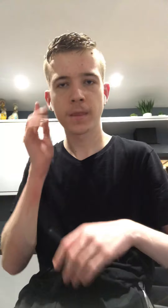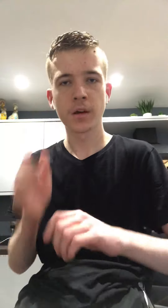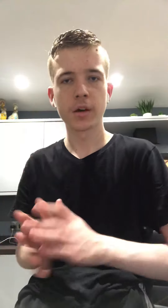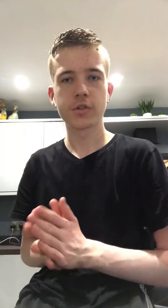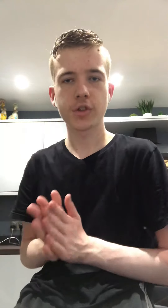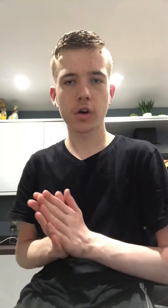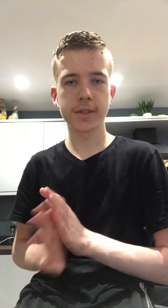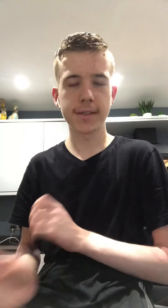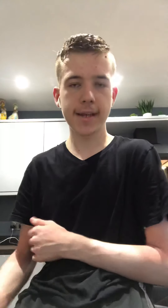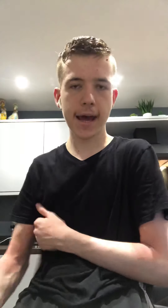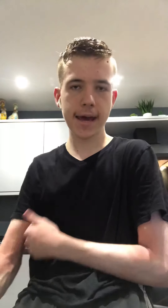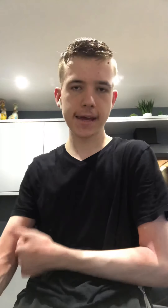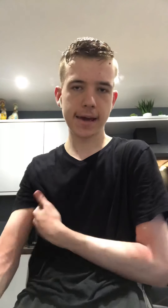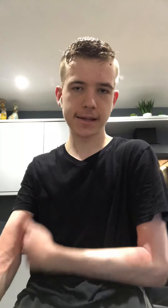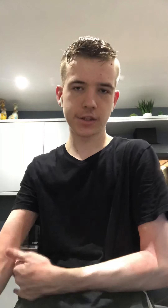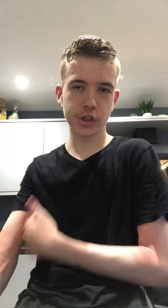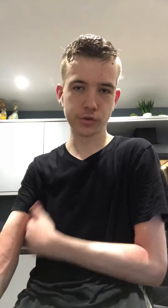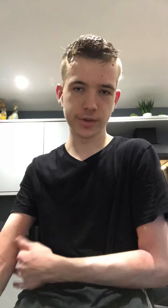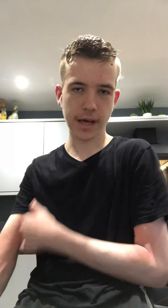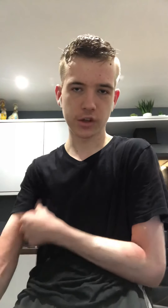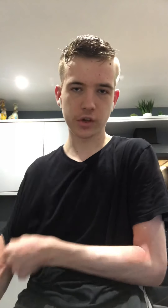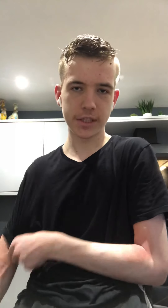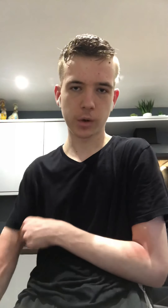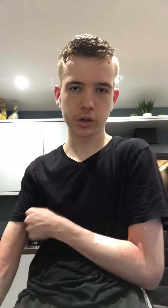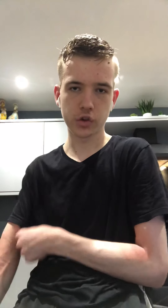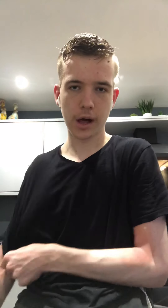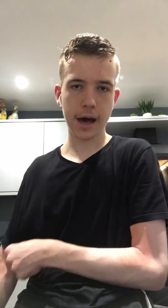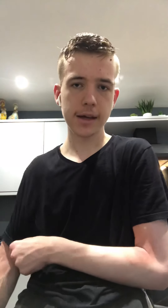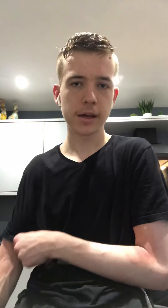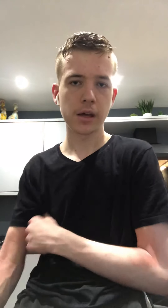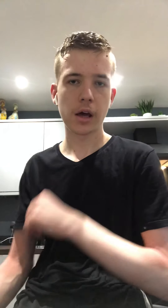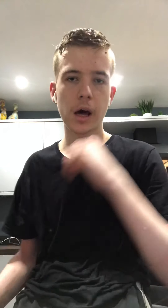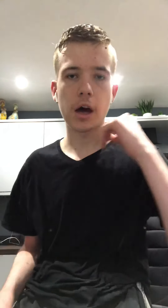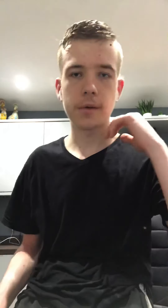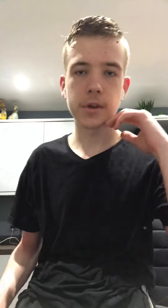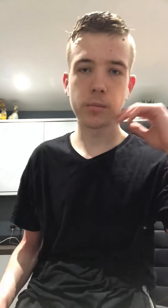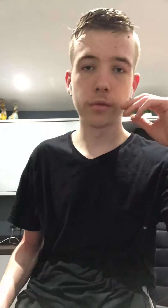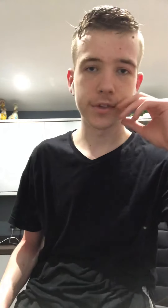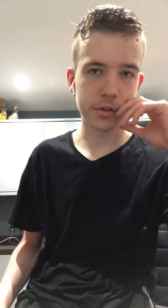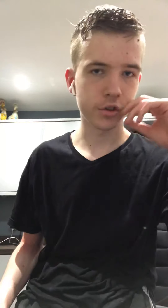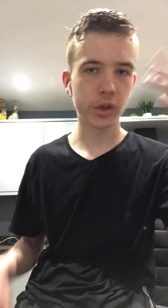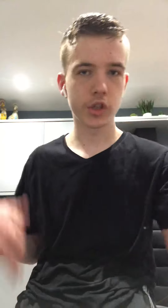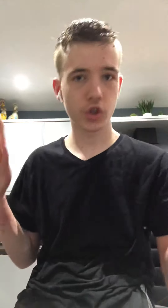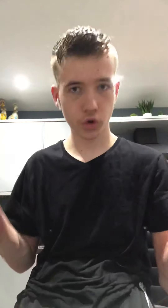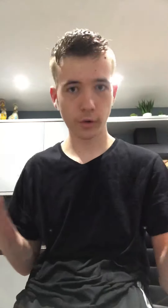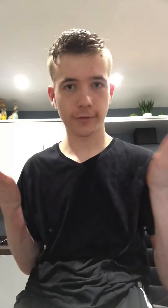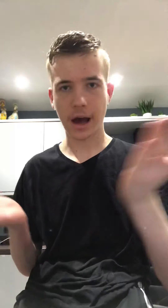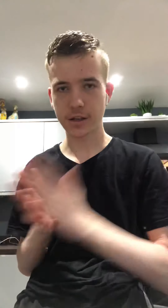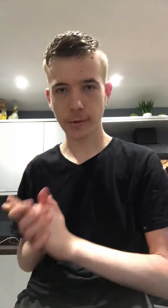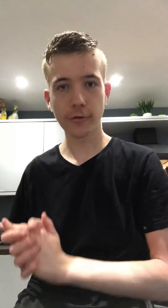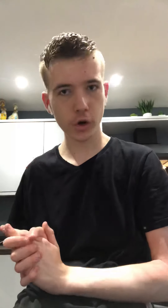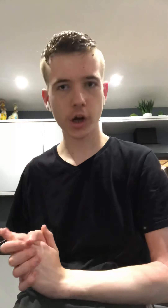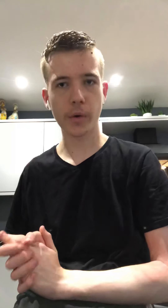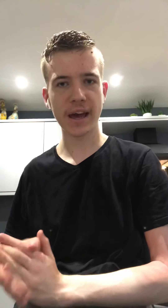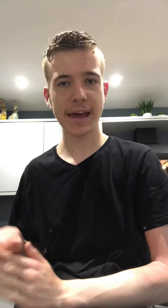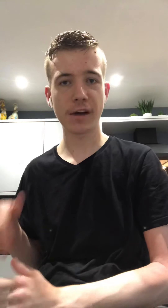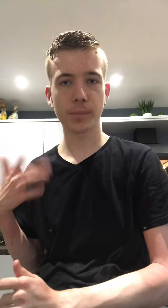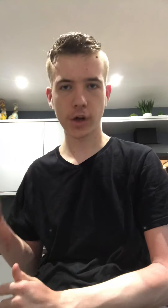So today is Tuesday the 21 of July and the months are just going too fast. Before you know it, it will be